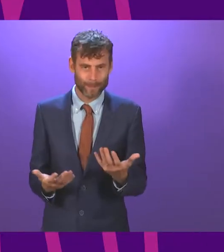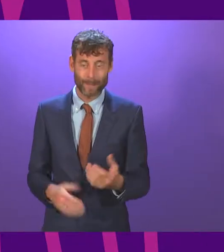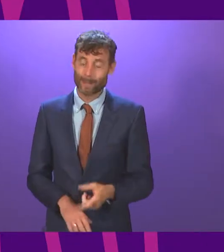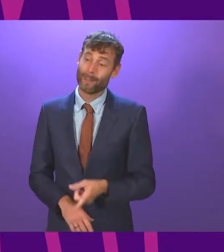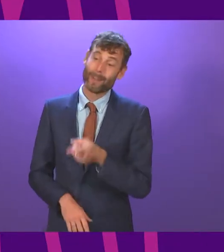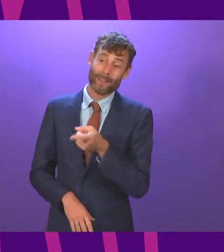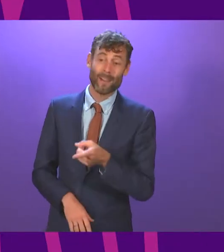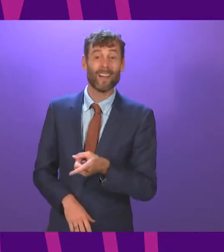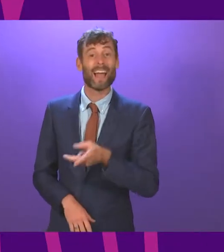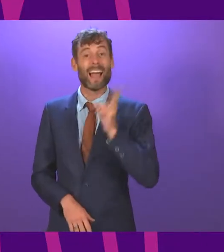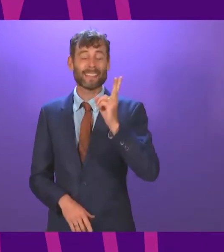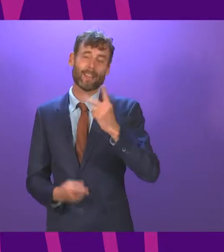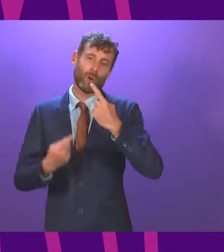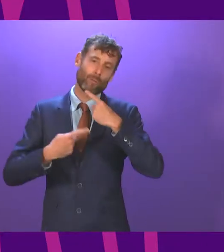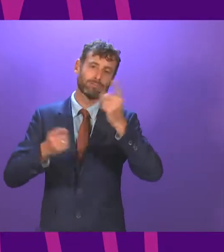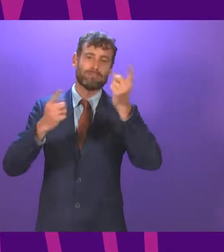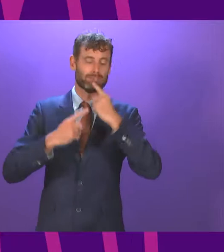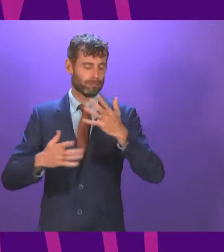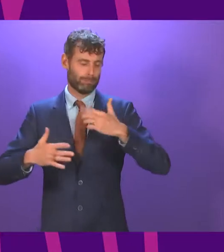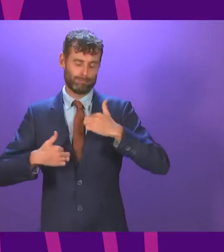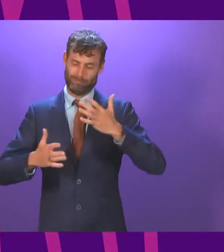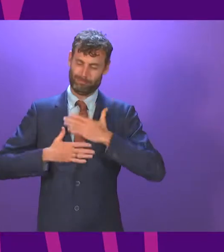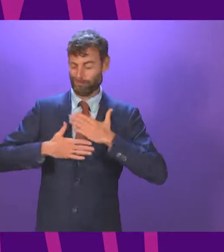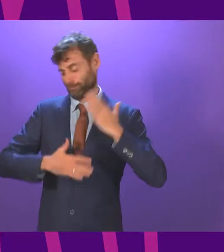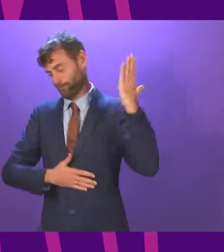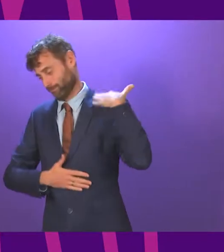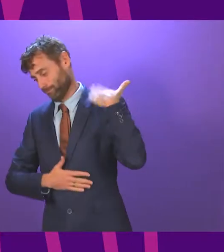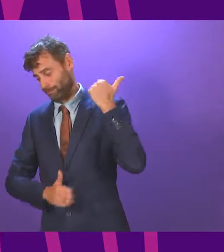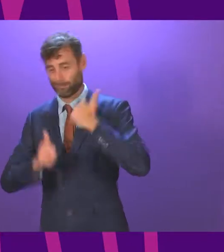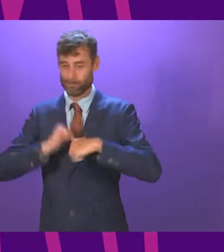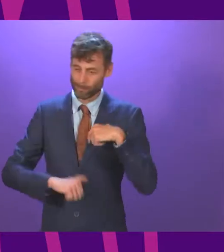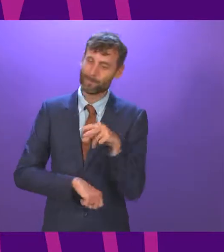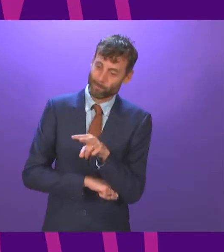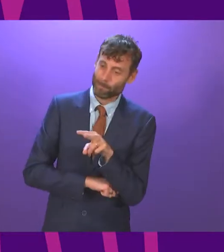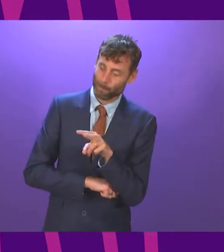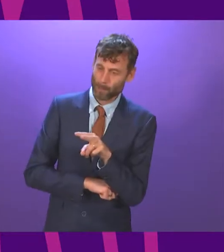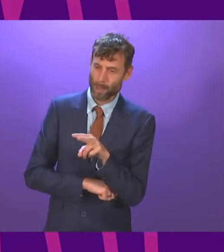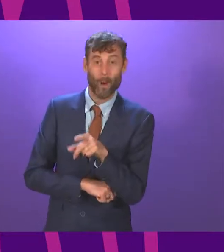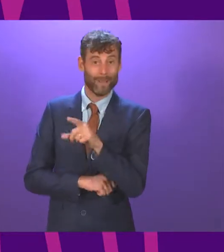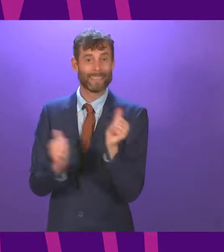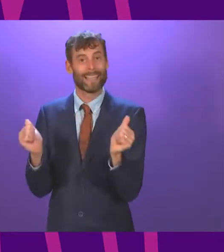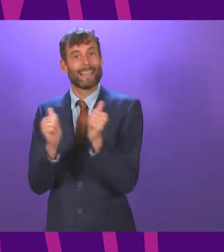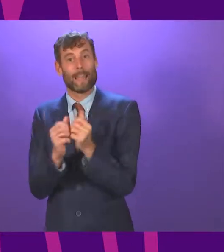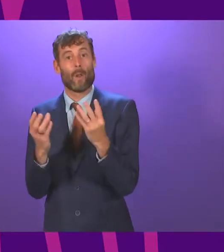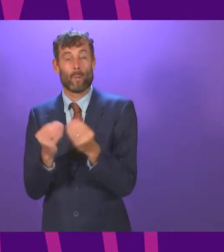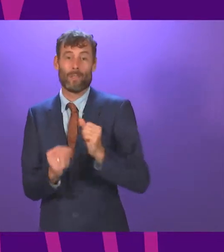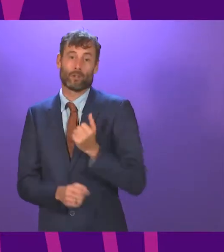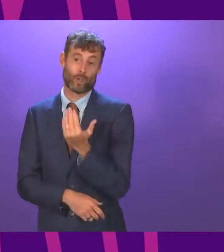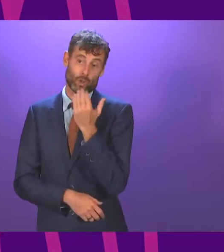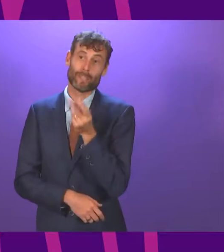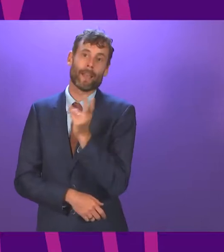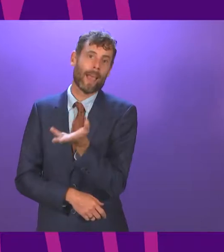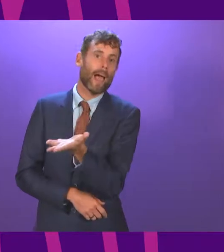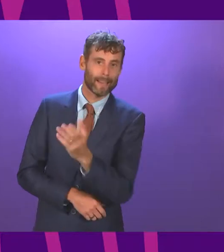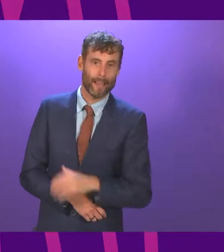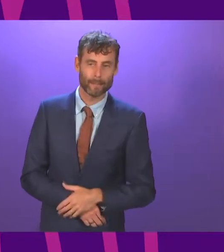another self-promoted historic 100 days and another historic deal with the Scottish Greens, we on these